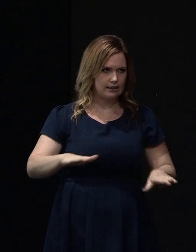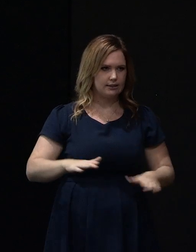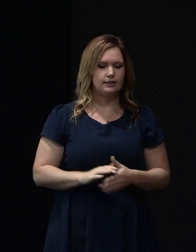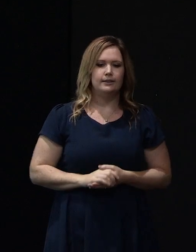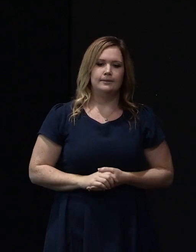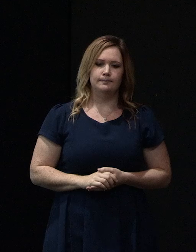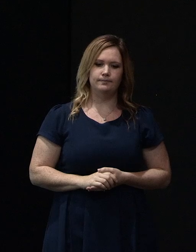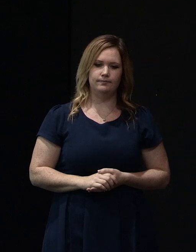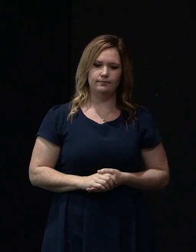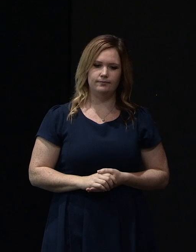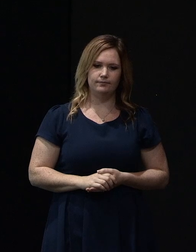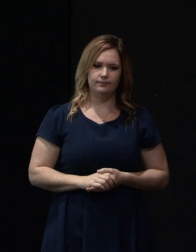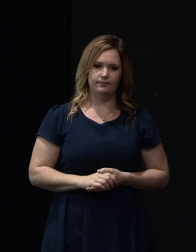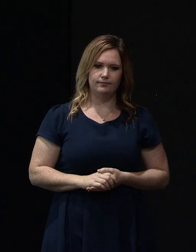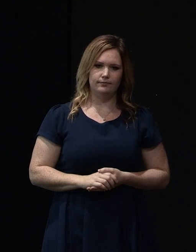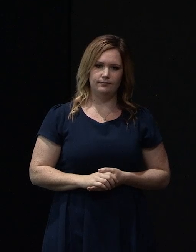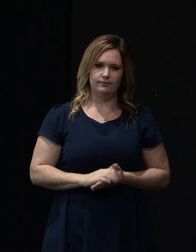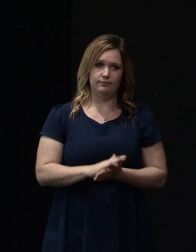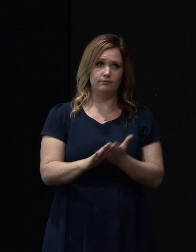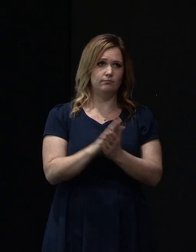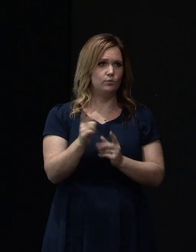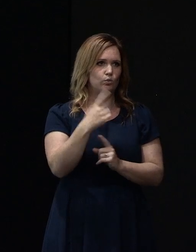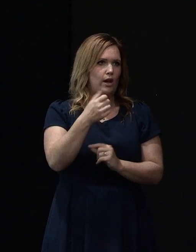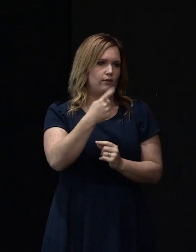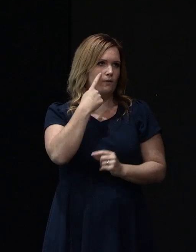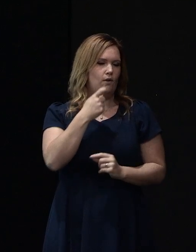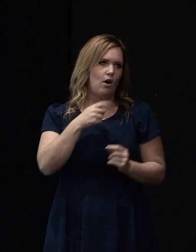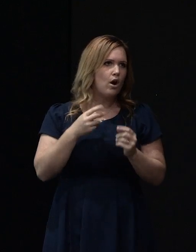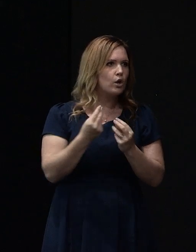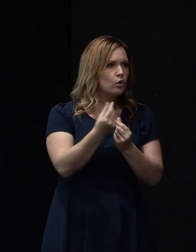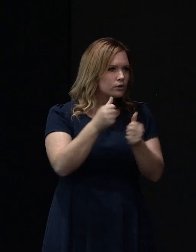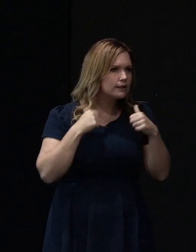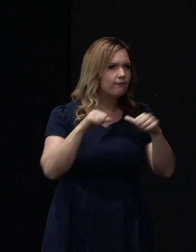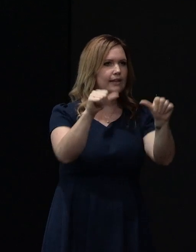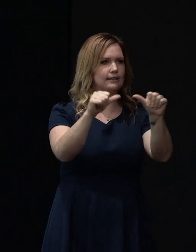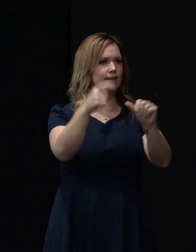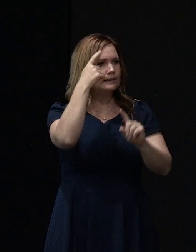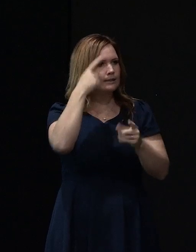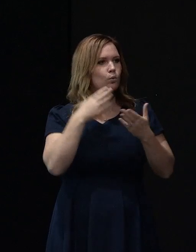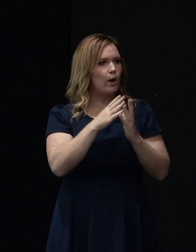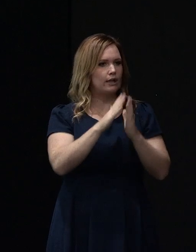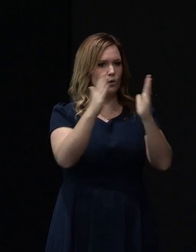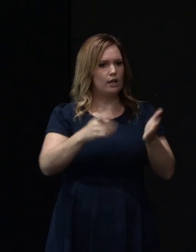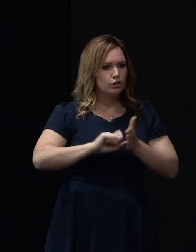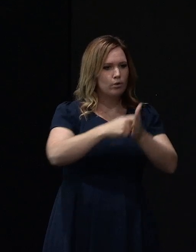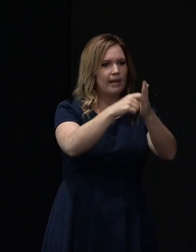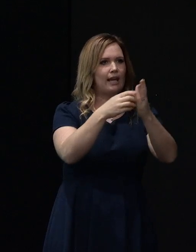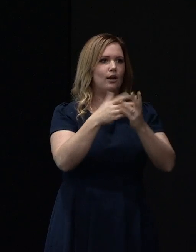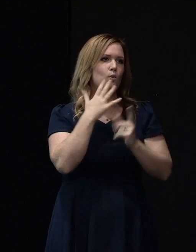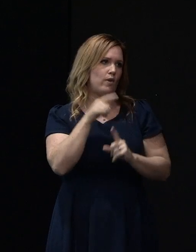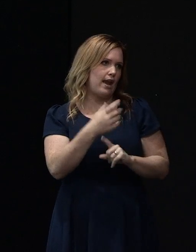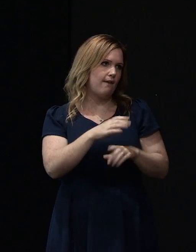This has meant we needed to find the most cost-effective and sensible way of repairing our houses with foundation damage.